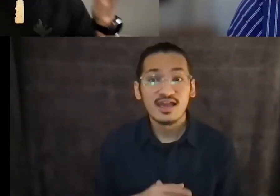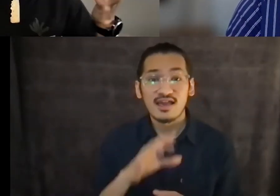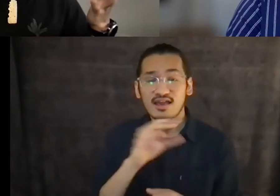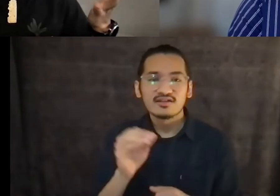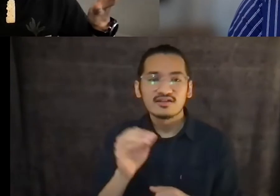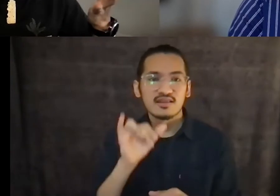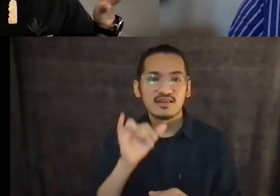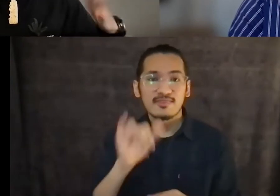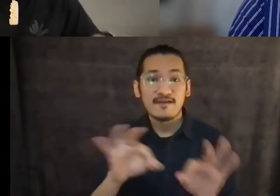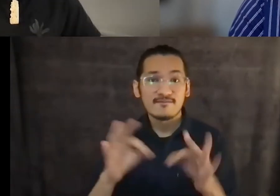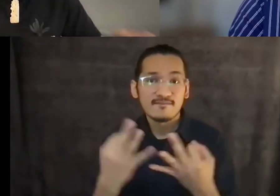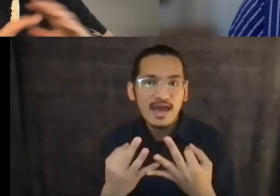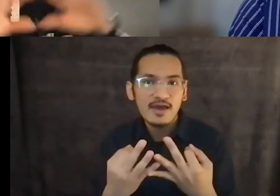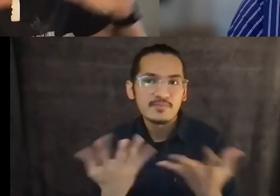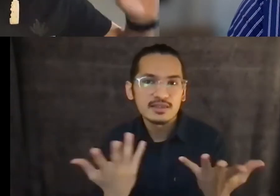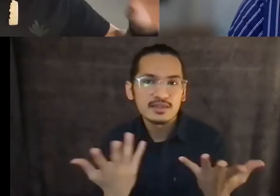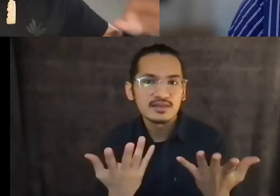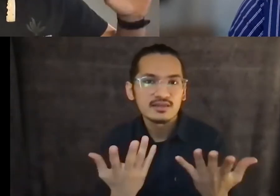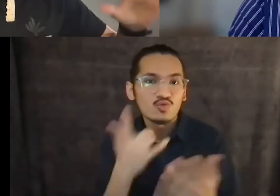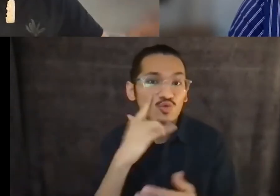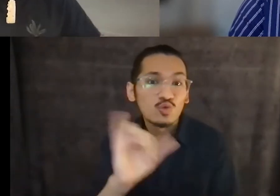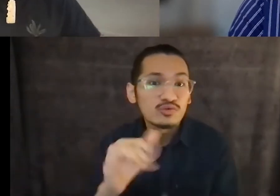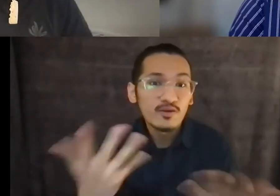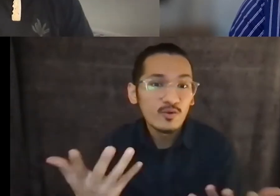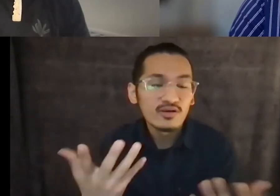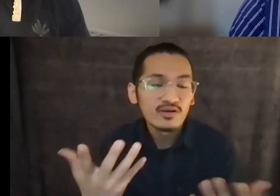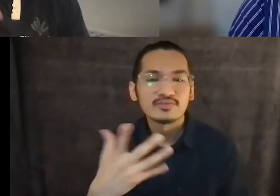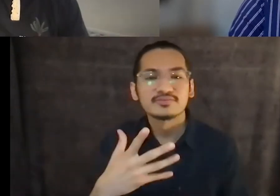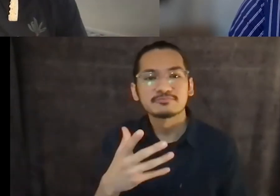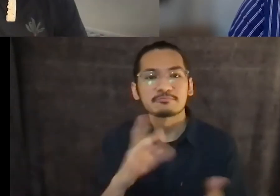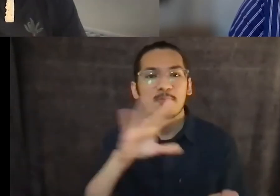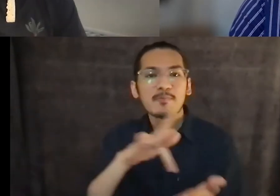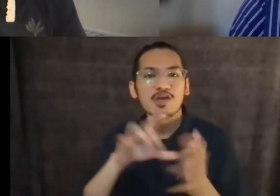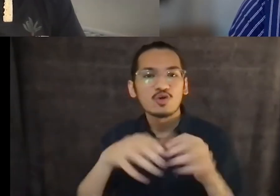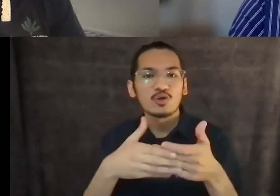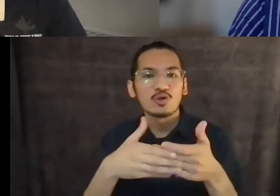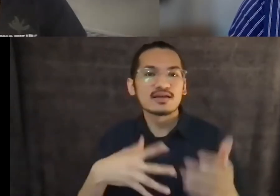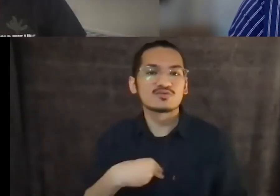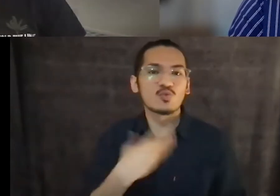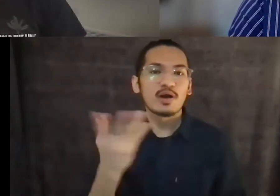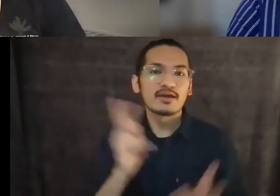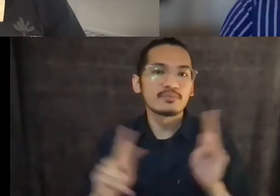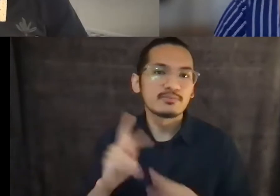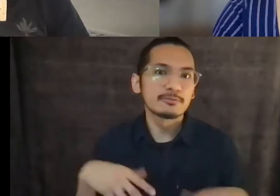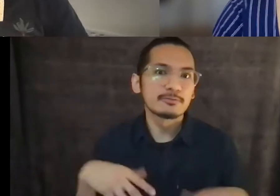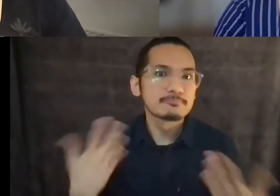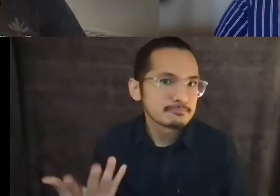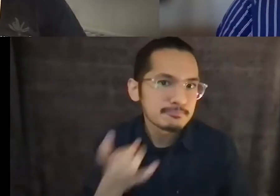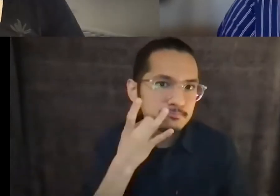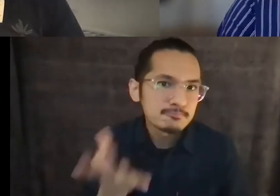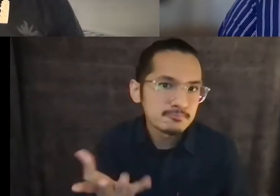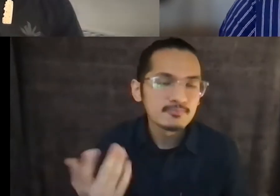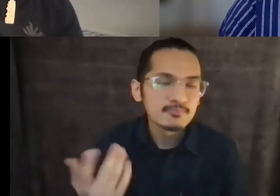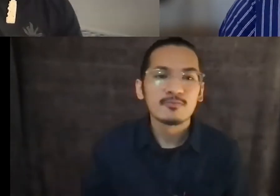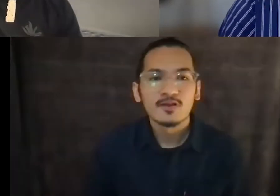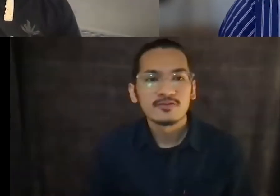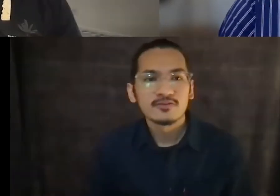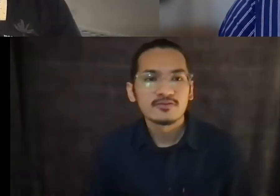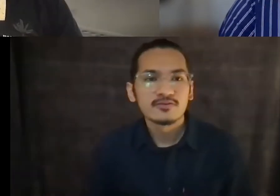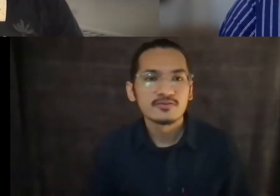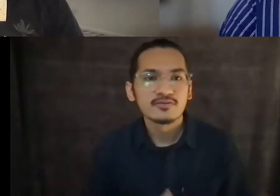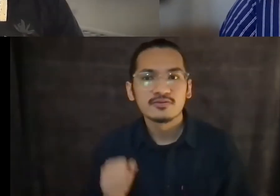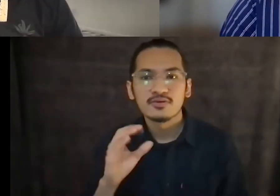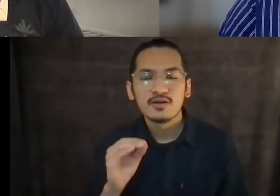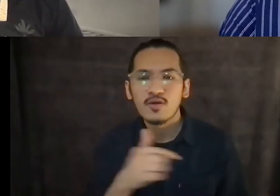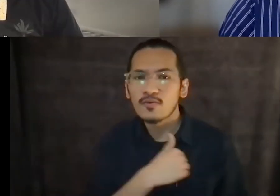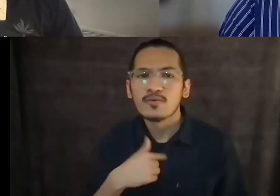middle-class white folks. Right. So we could even get even deeper into this, but if we, if we take a few steps back before the arrival of missionaries and their